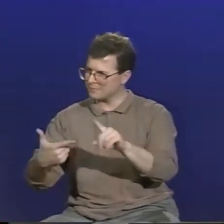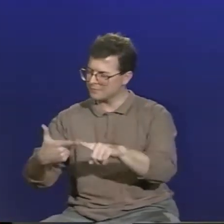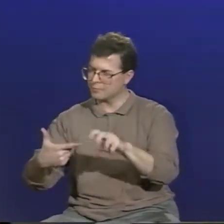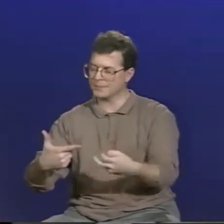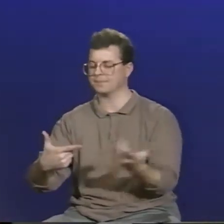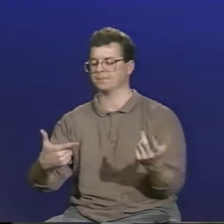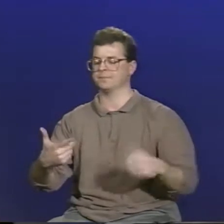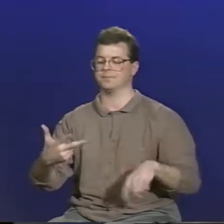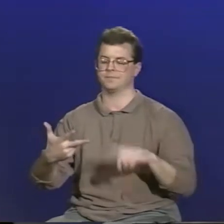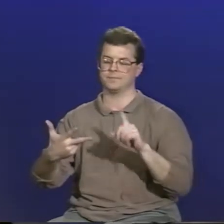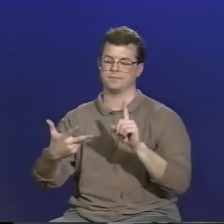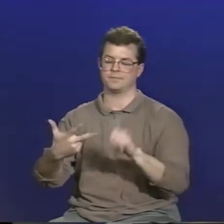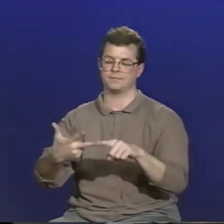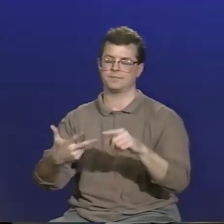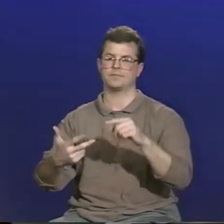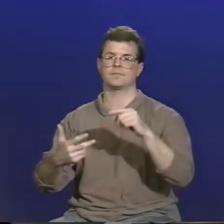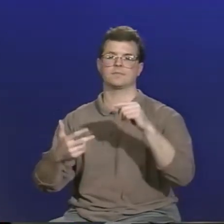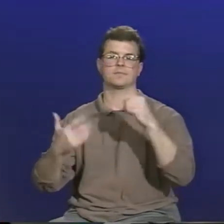trying to upgrade the skills of their employees.